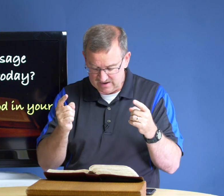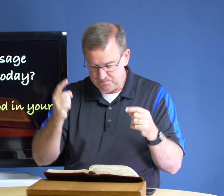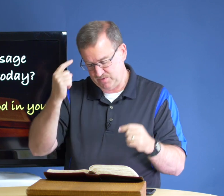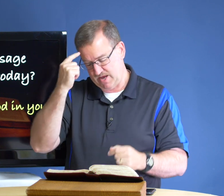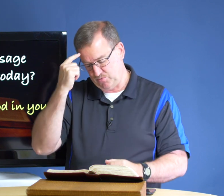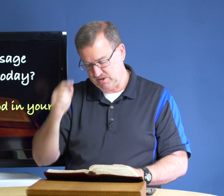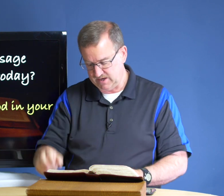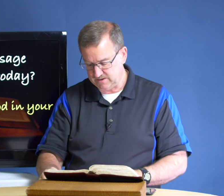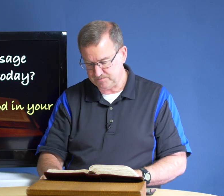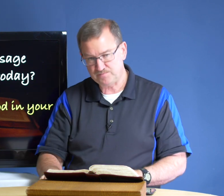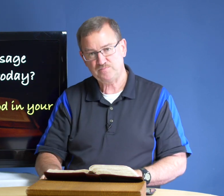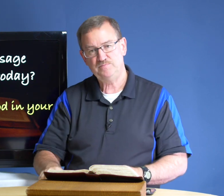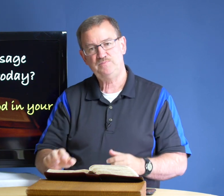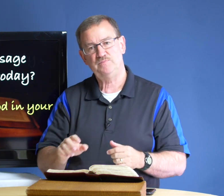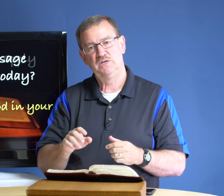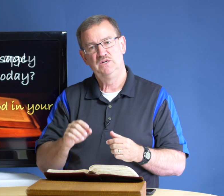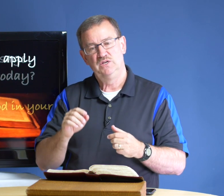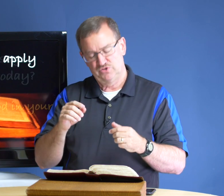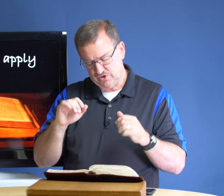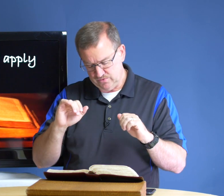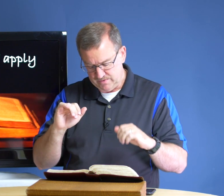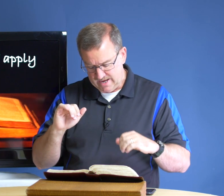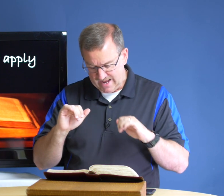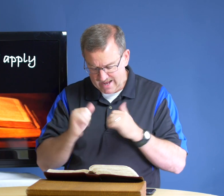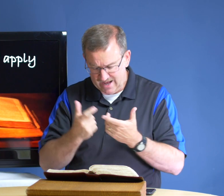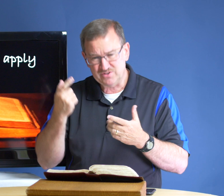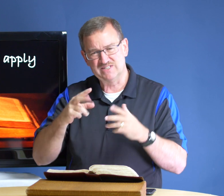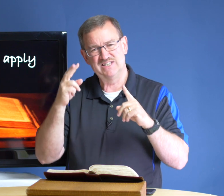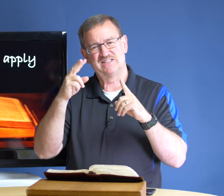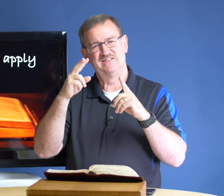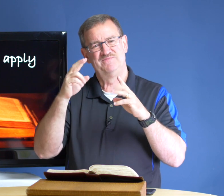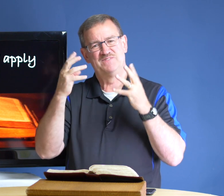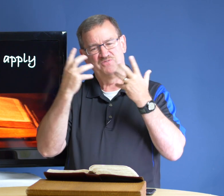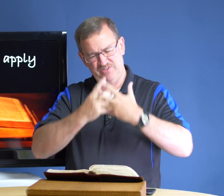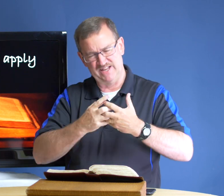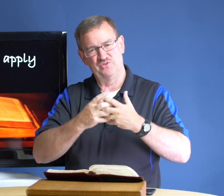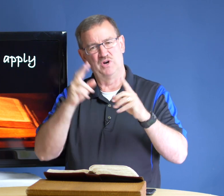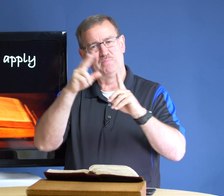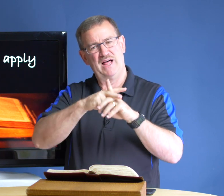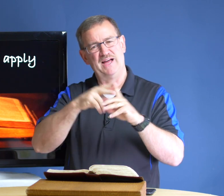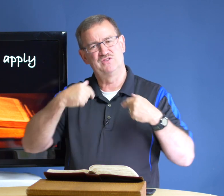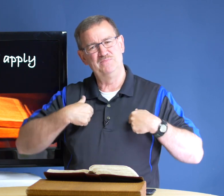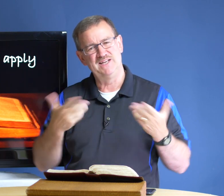and we think so how does this fit or apply to me